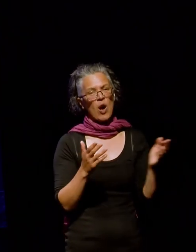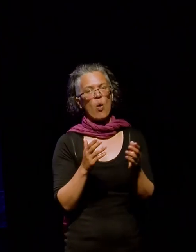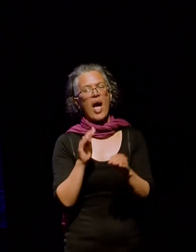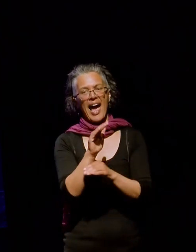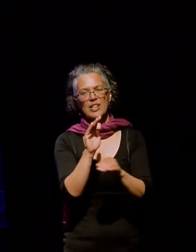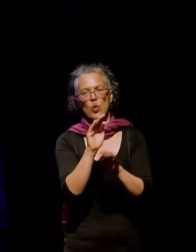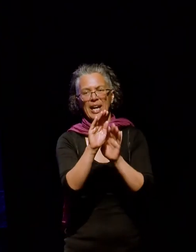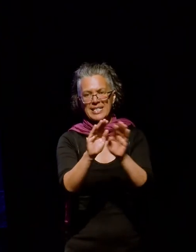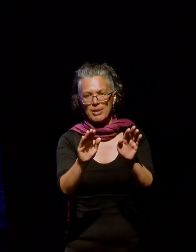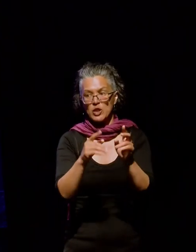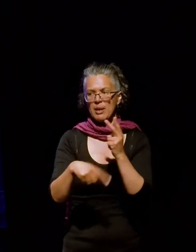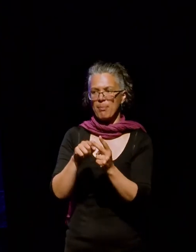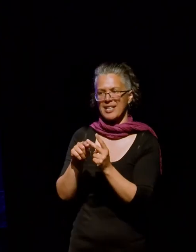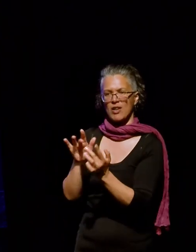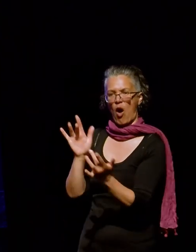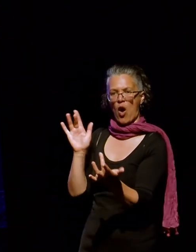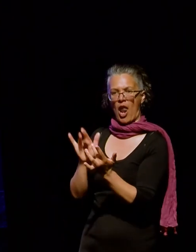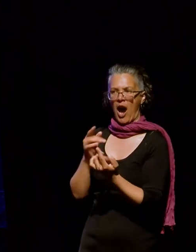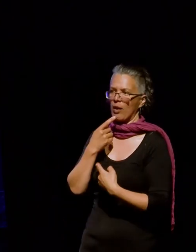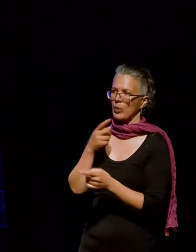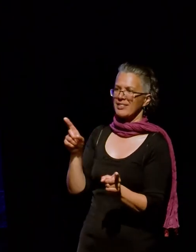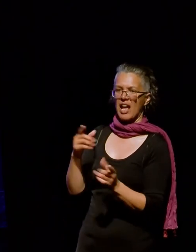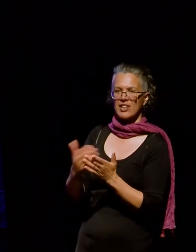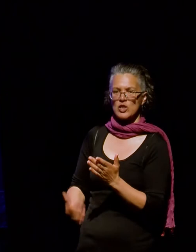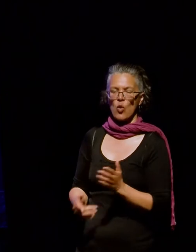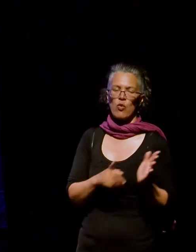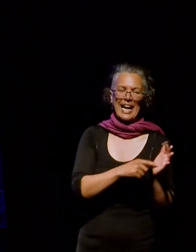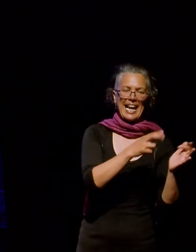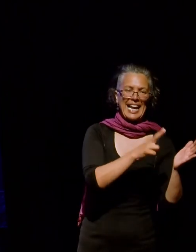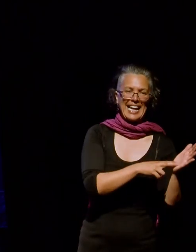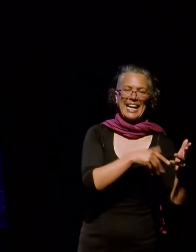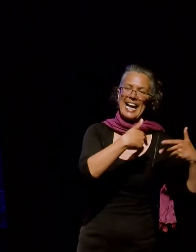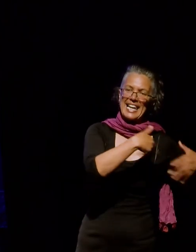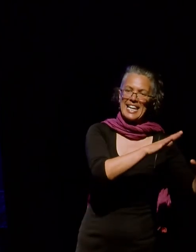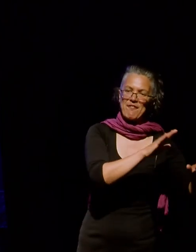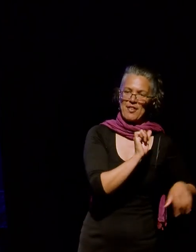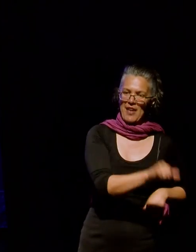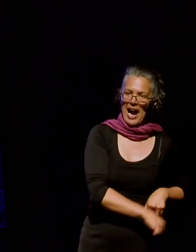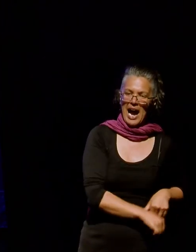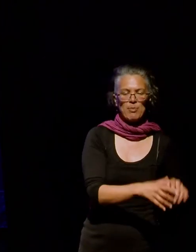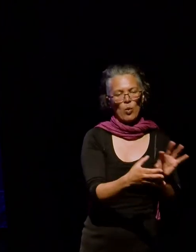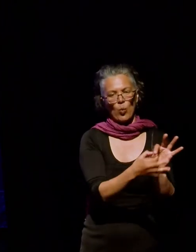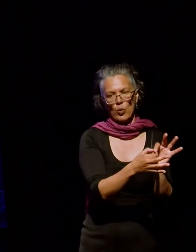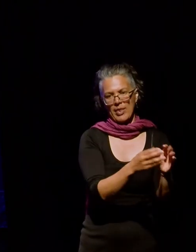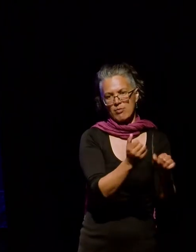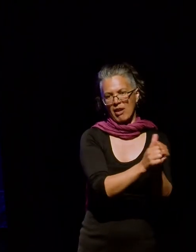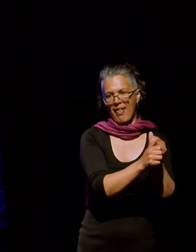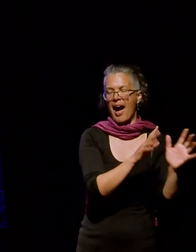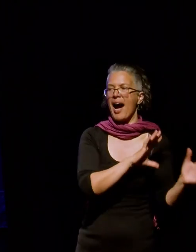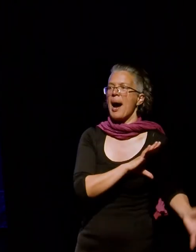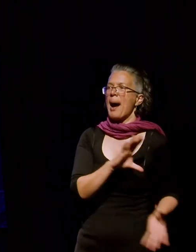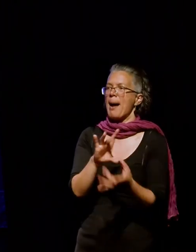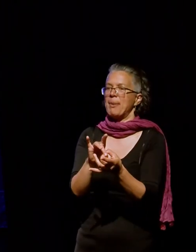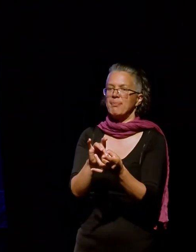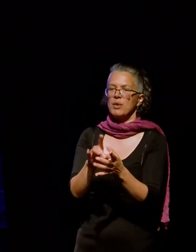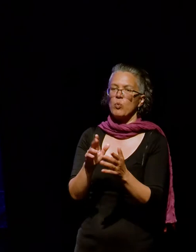we told some of these stories online. So he told the story of how Leonard Cave left the family farm that he worked with his brother, joined the New Zealand